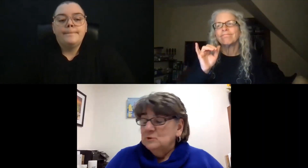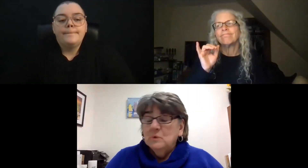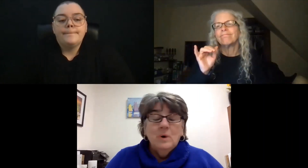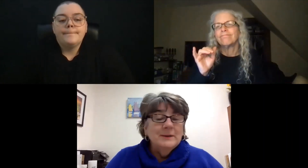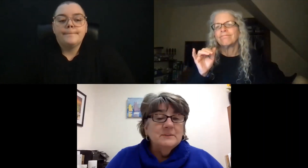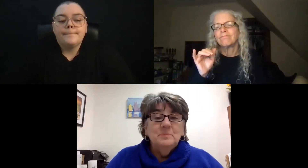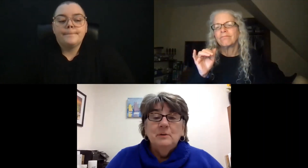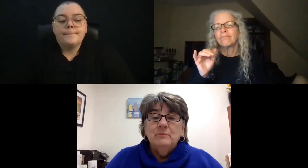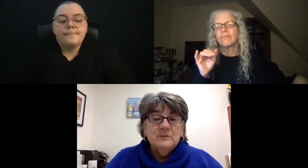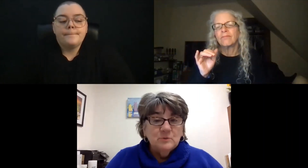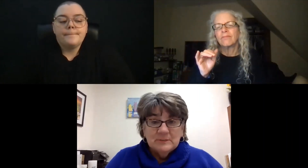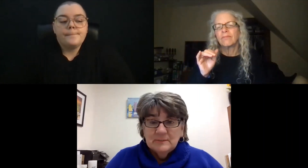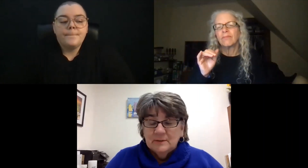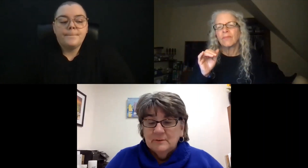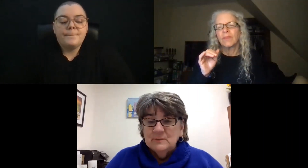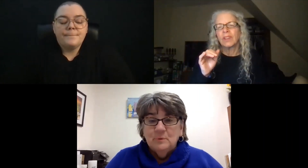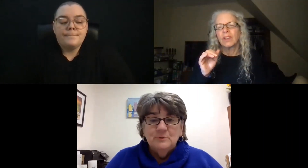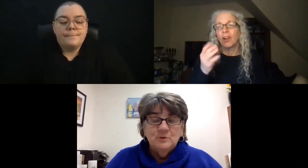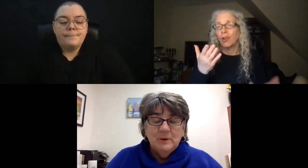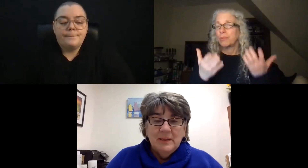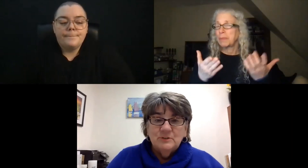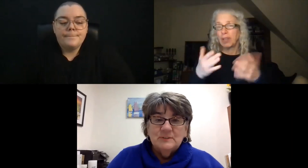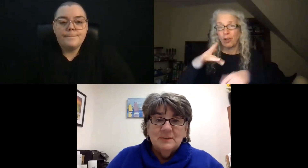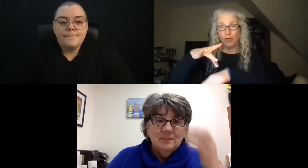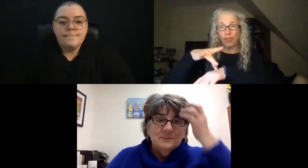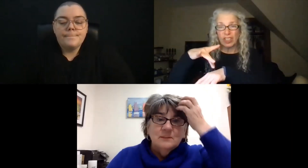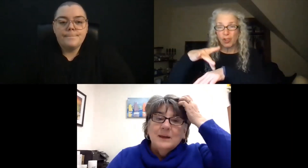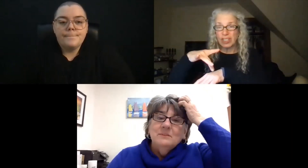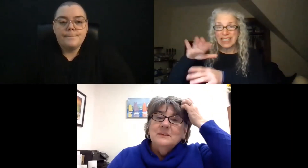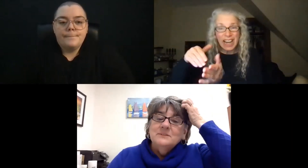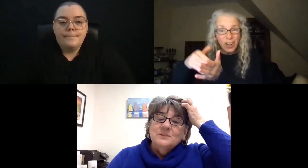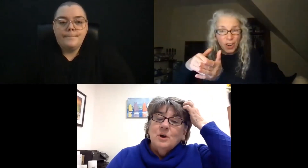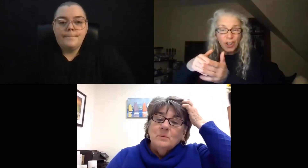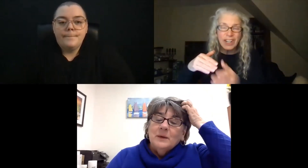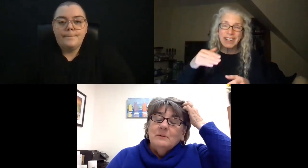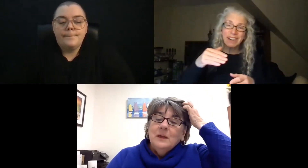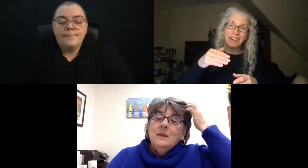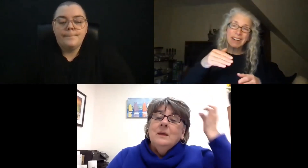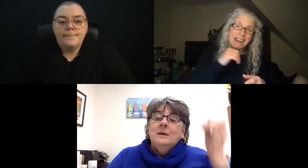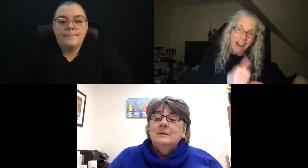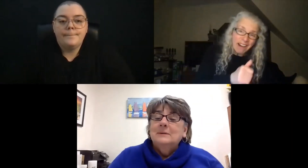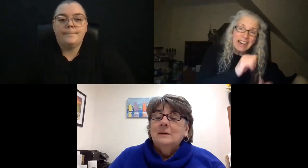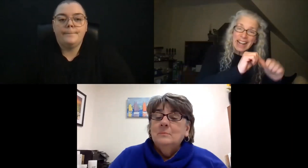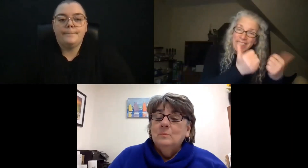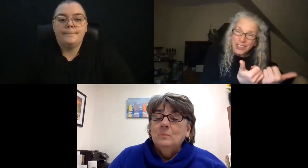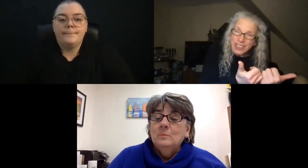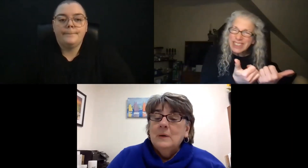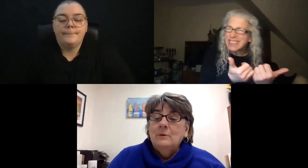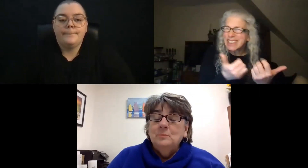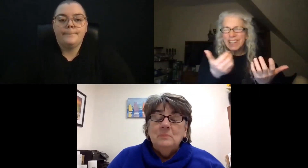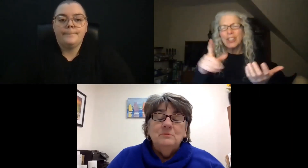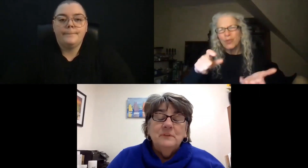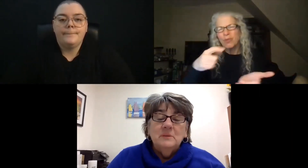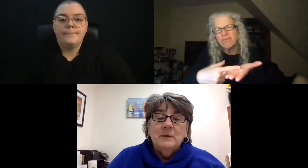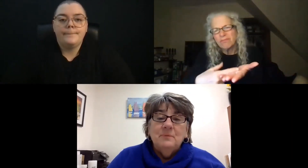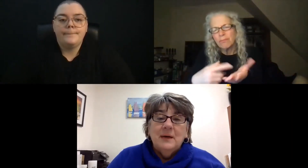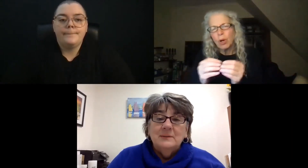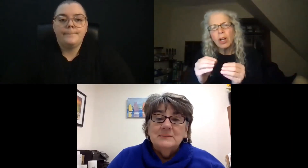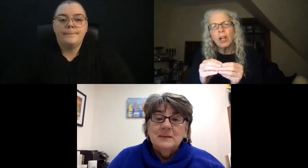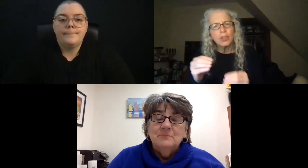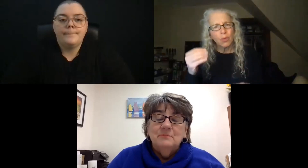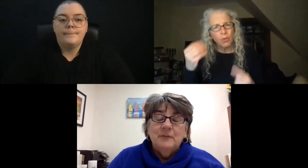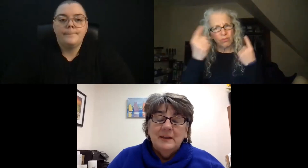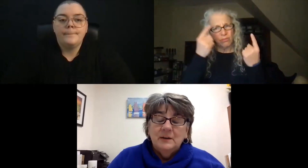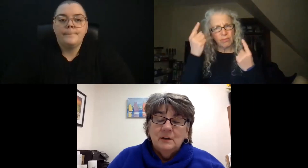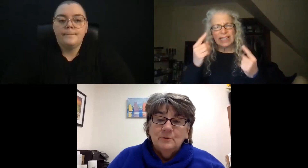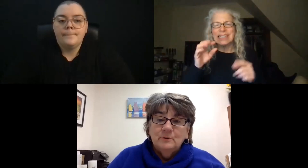Or do we want it to be a resource center as opposed to an agency? There's a lot of things to talk about. So, how do people feel about that?